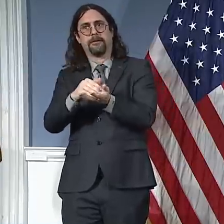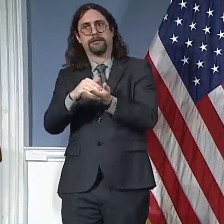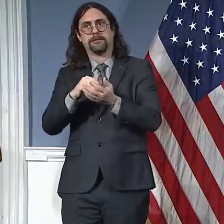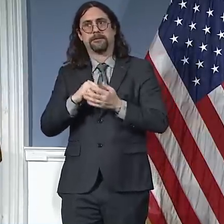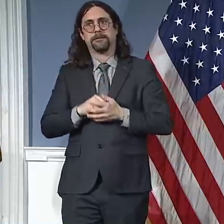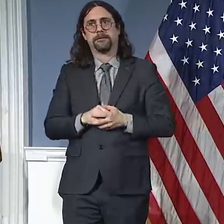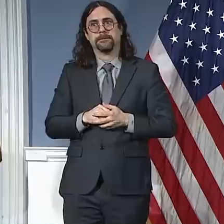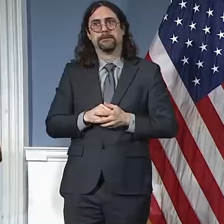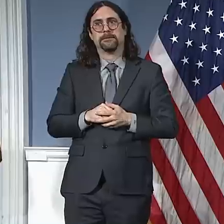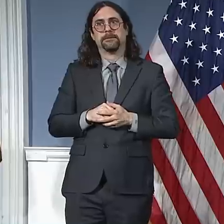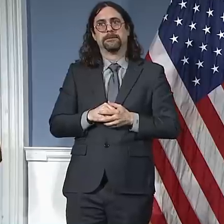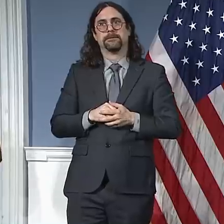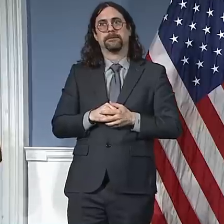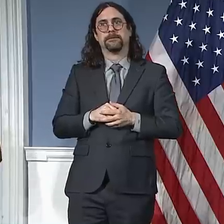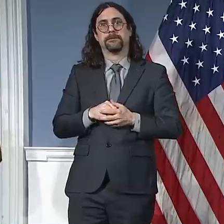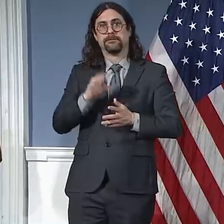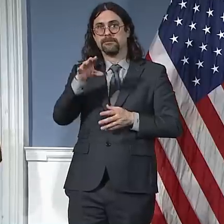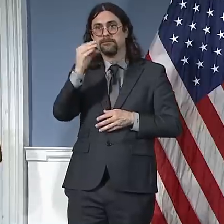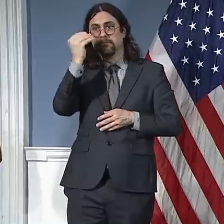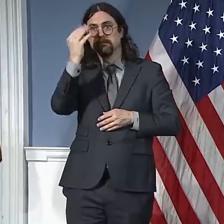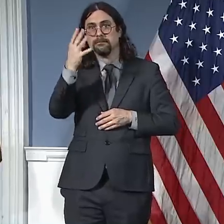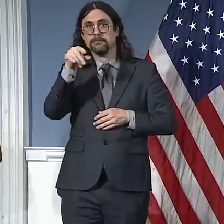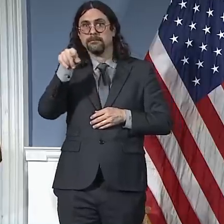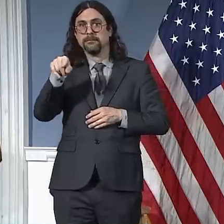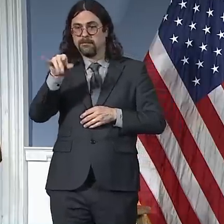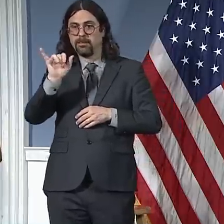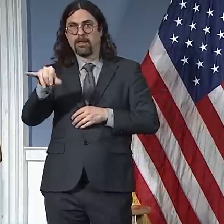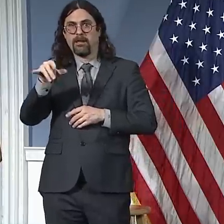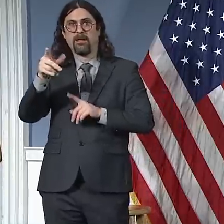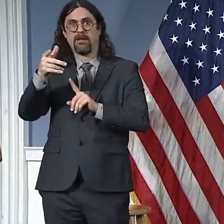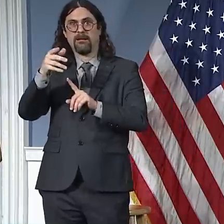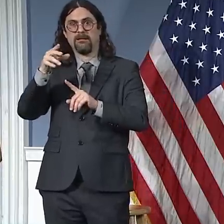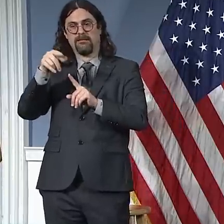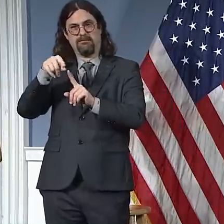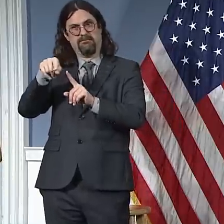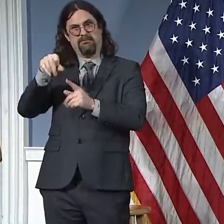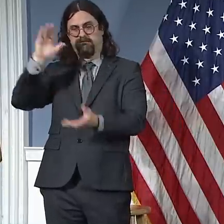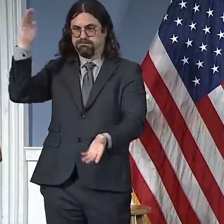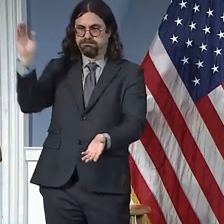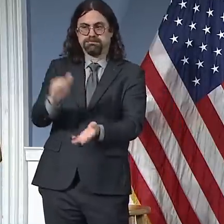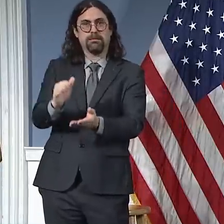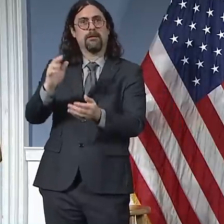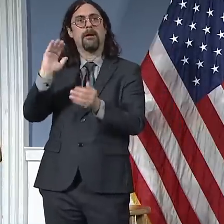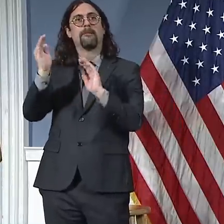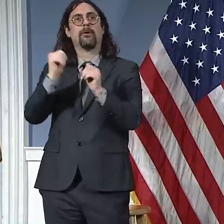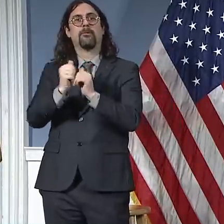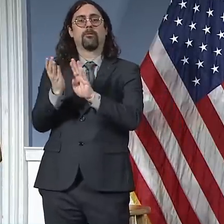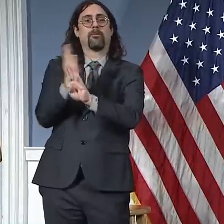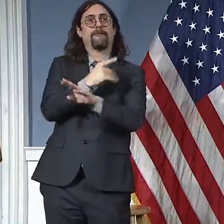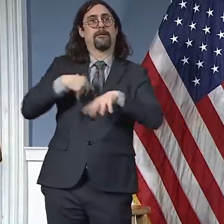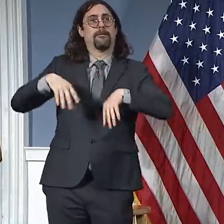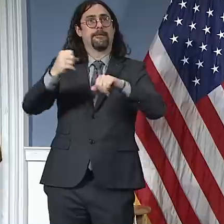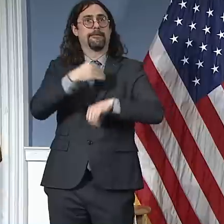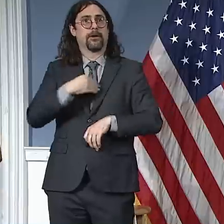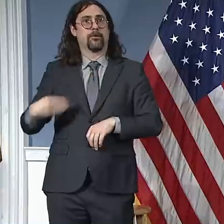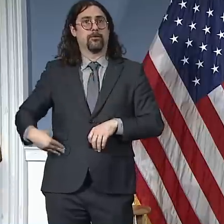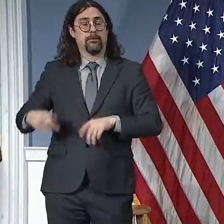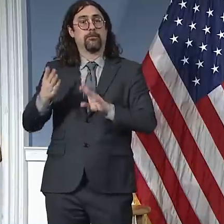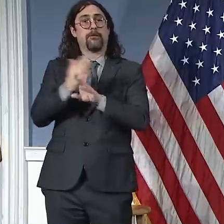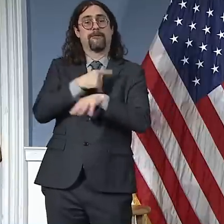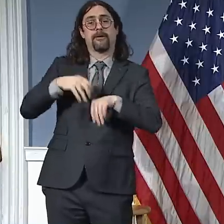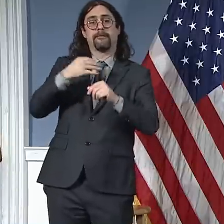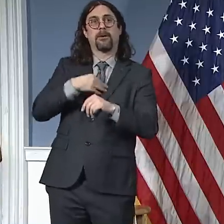My strong view is at this point, I want to follow the exact same categories that I heard from Dr. Anthony Fauci